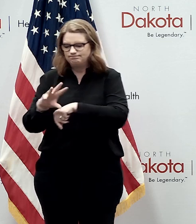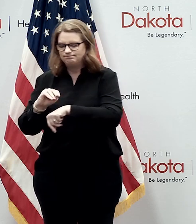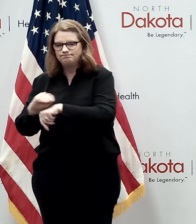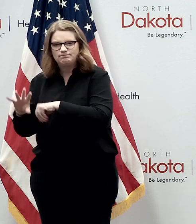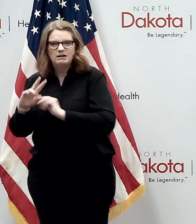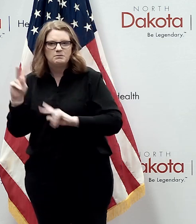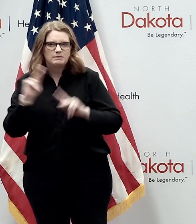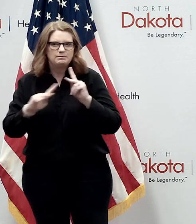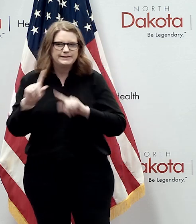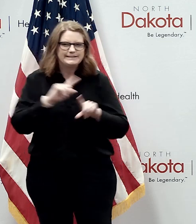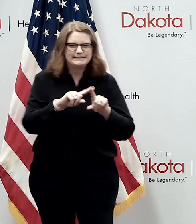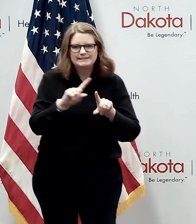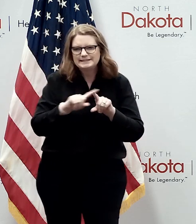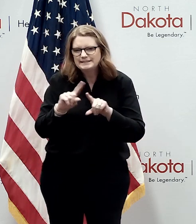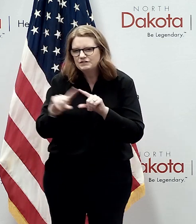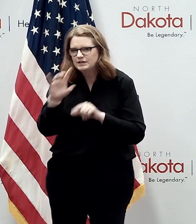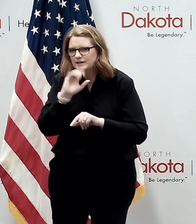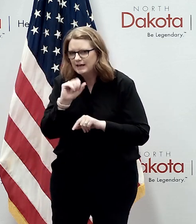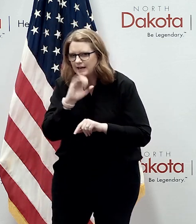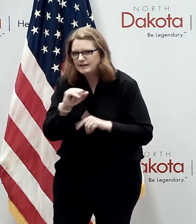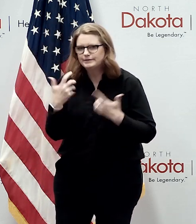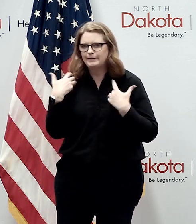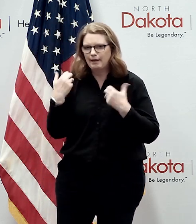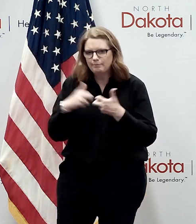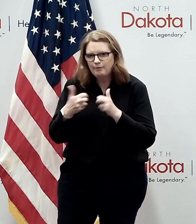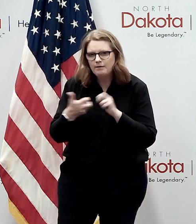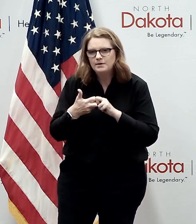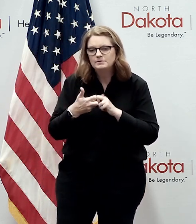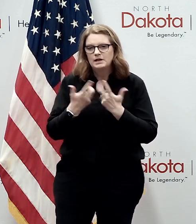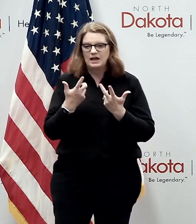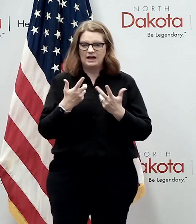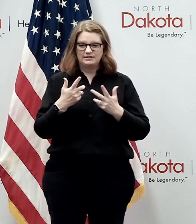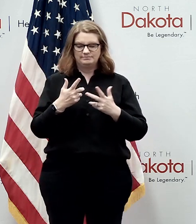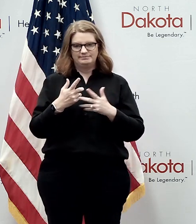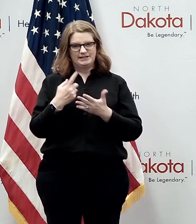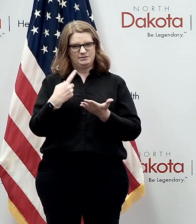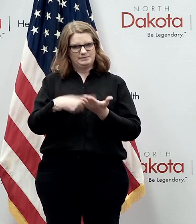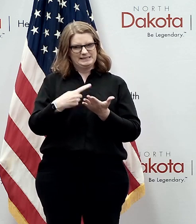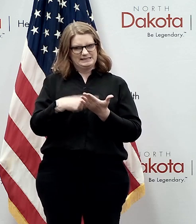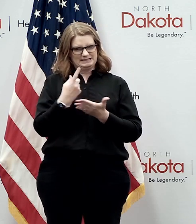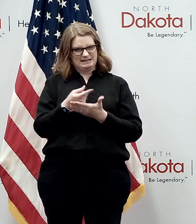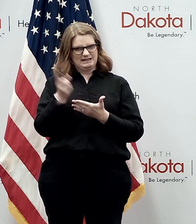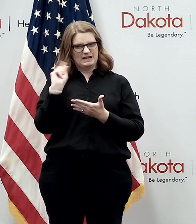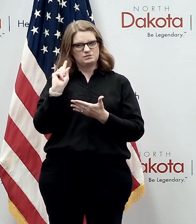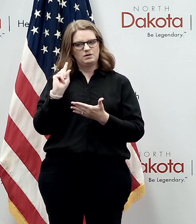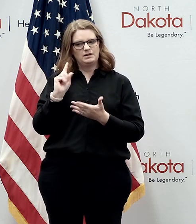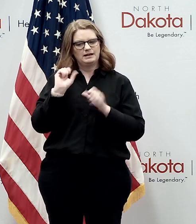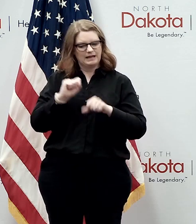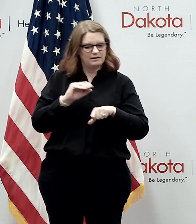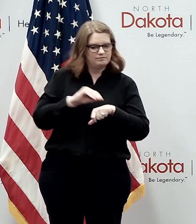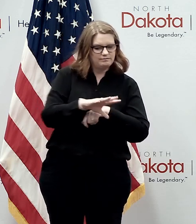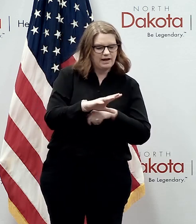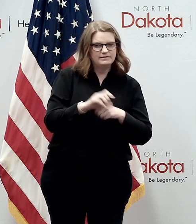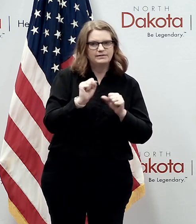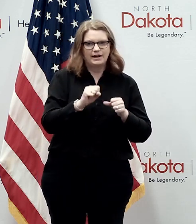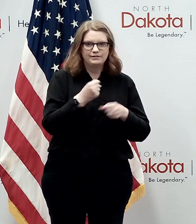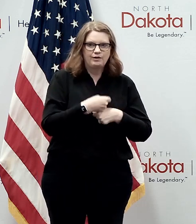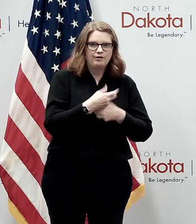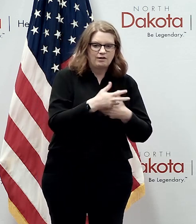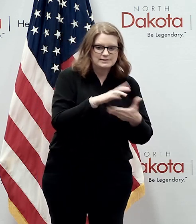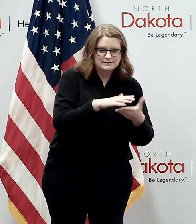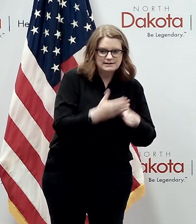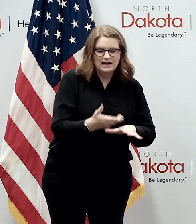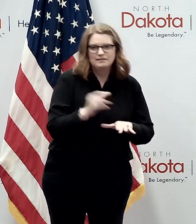sometimes with high degrees of mortality as we discussed last week of the cases in North Dakota